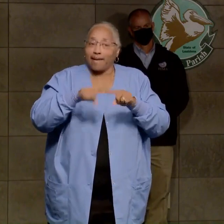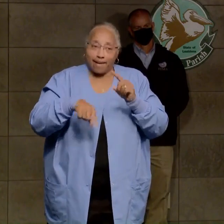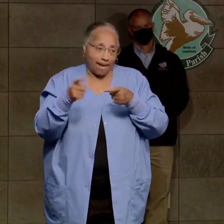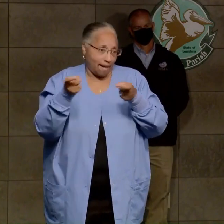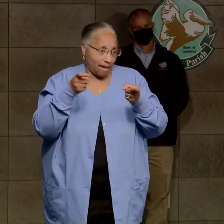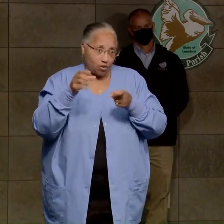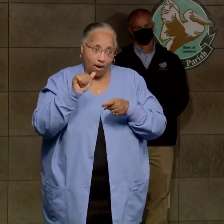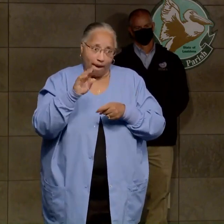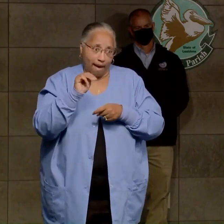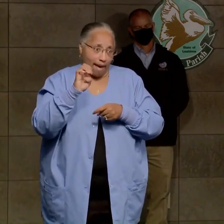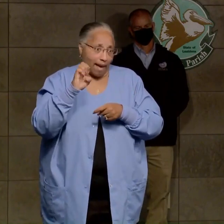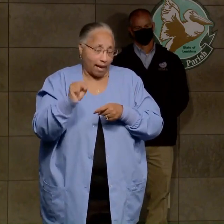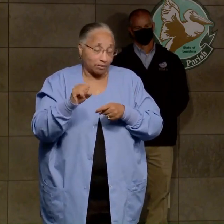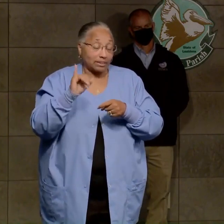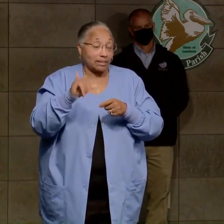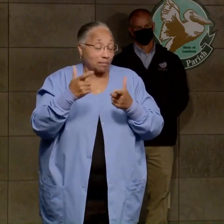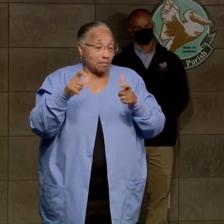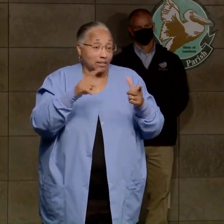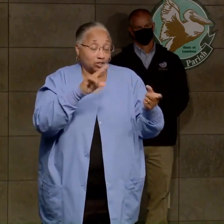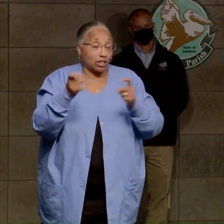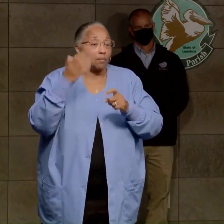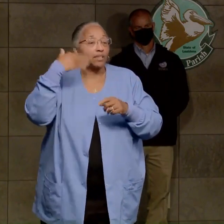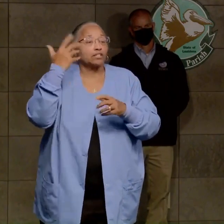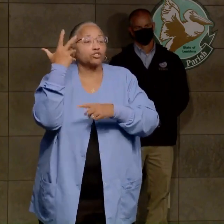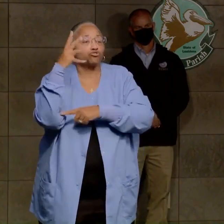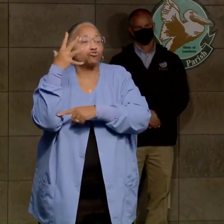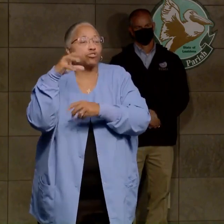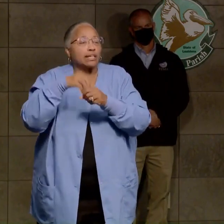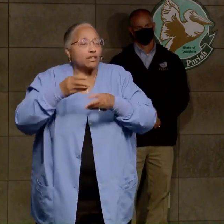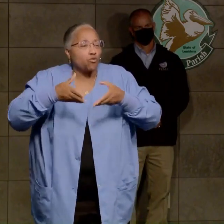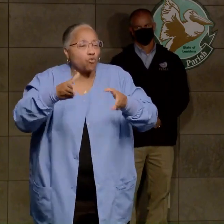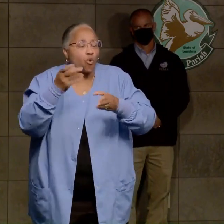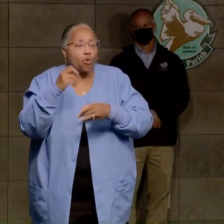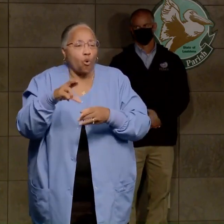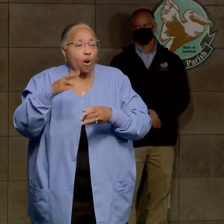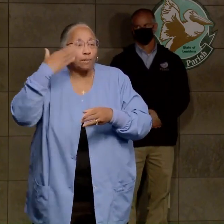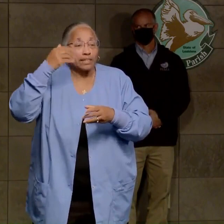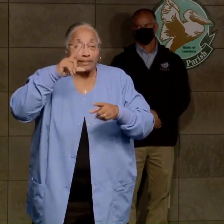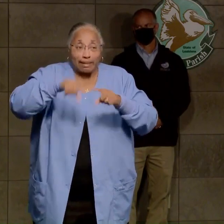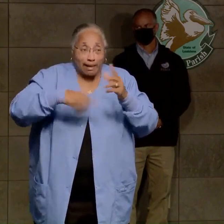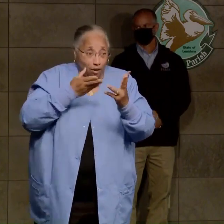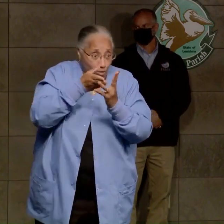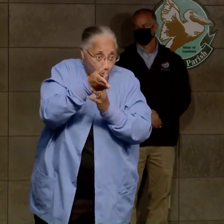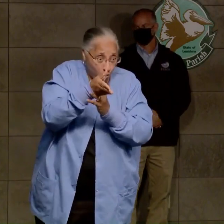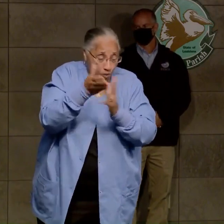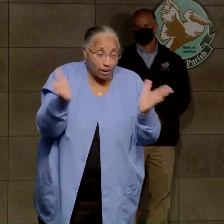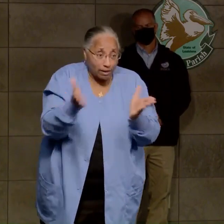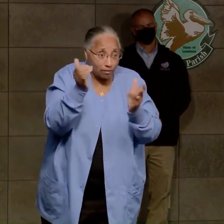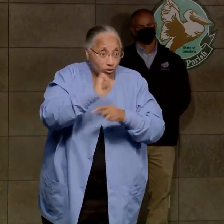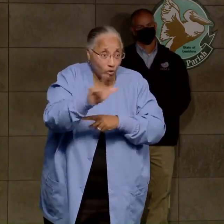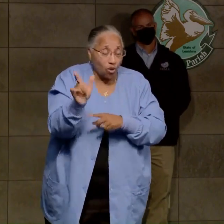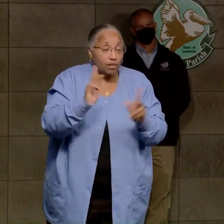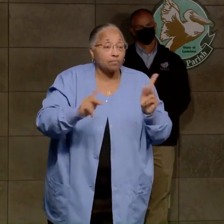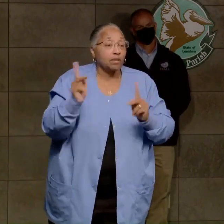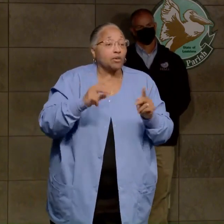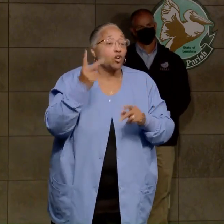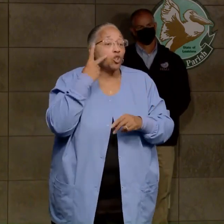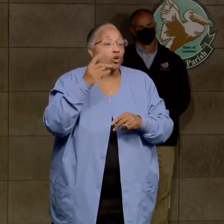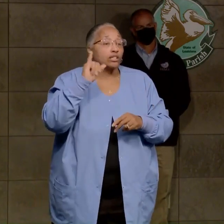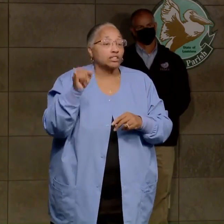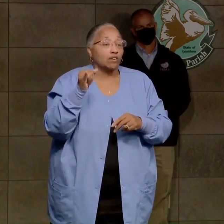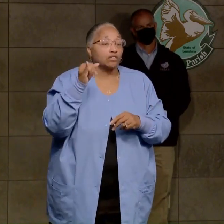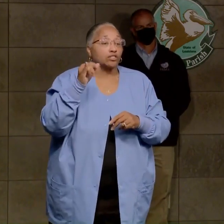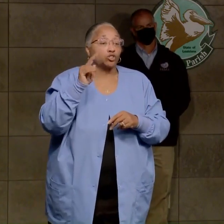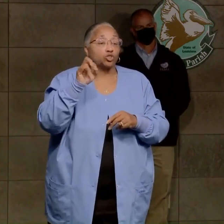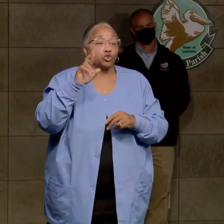changes because of a tree in the road or some way that they can't get through. Encourage everyone to look at jeffersontransit